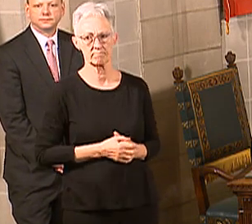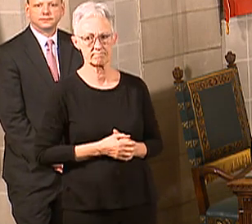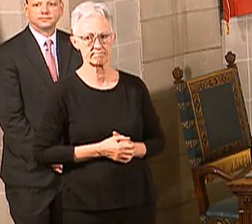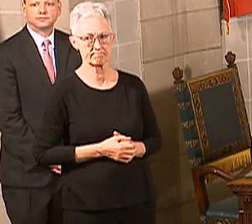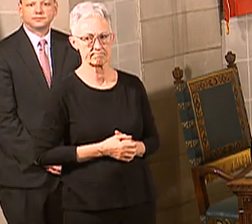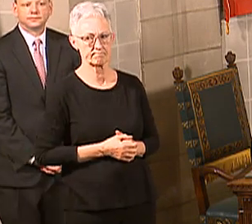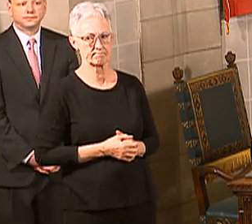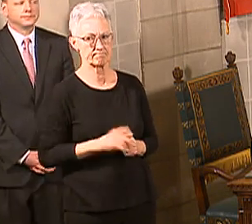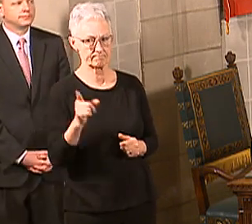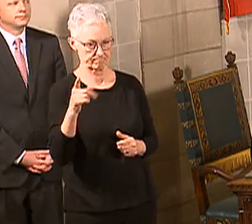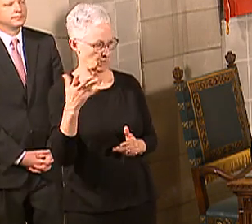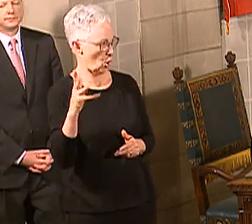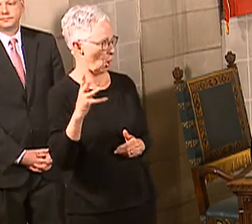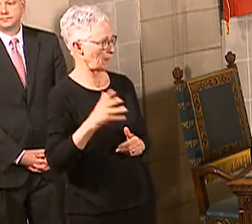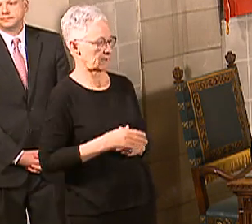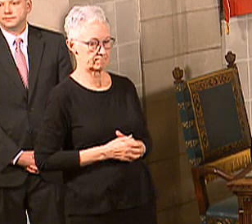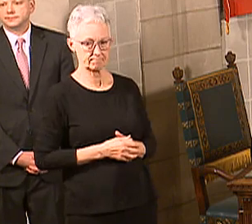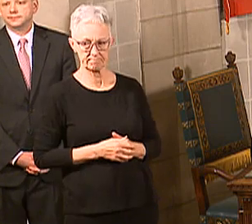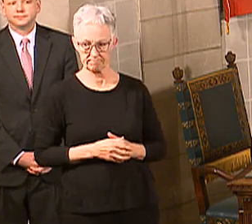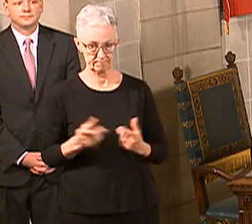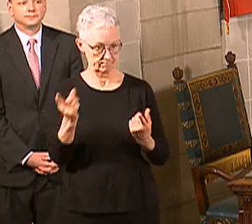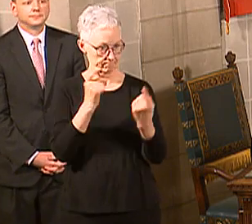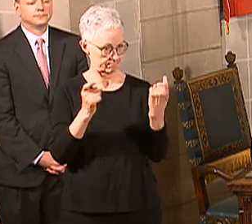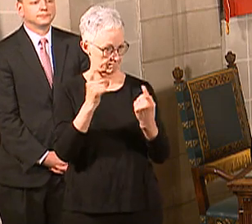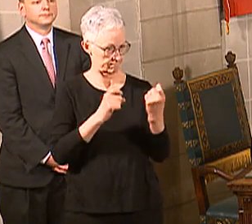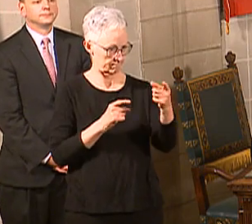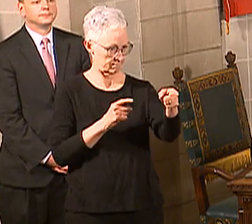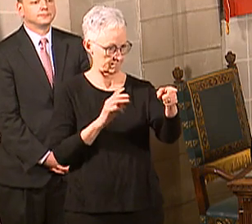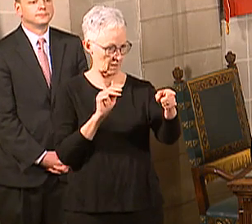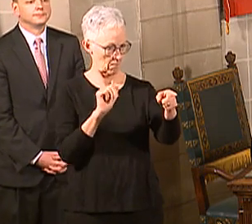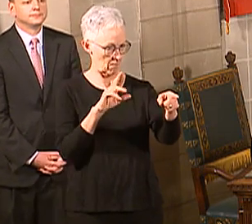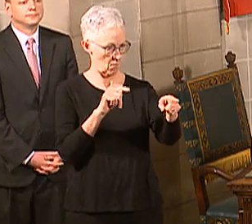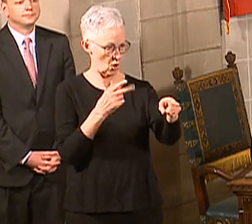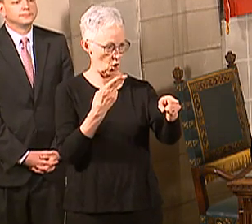That's what we got? All right, great. Folks in the room. Questions? Martha.